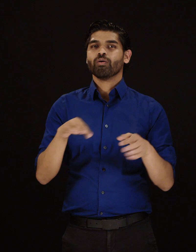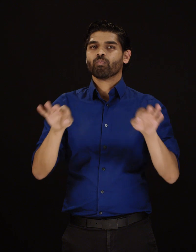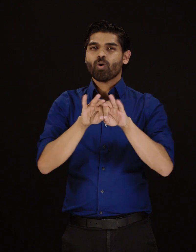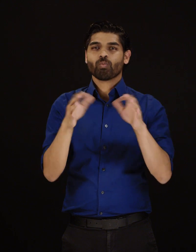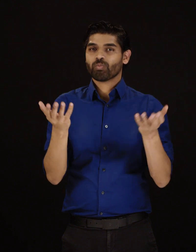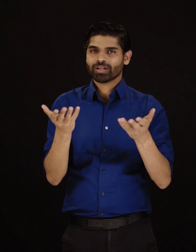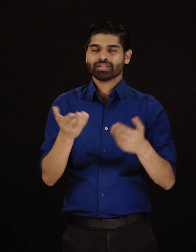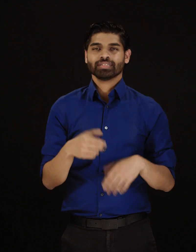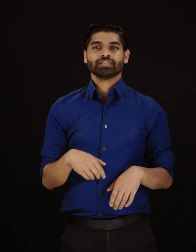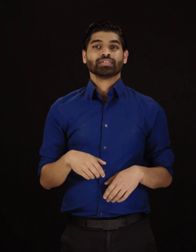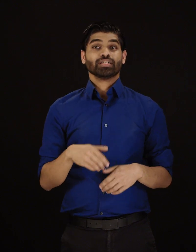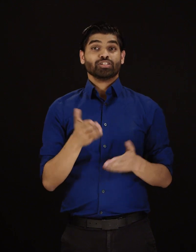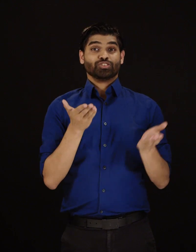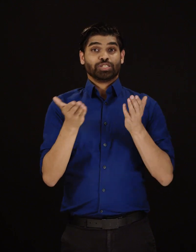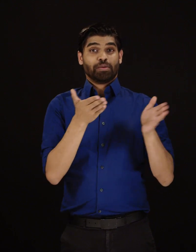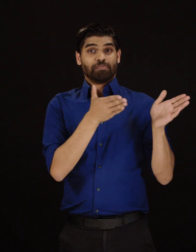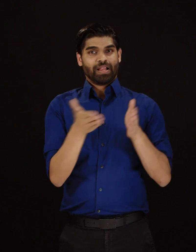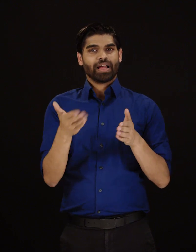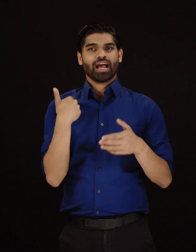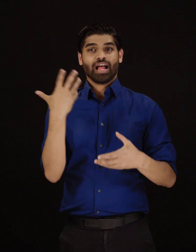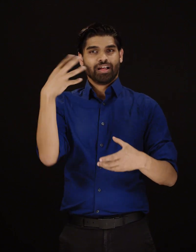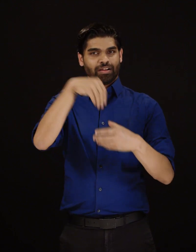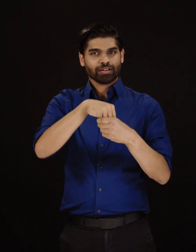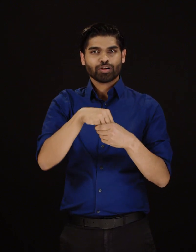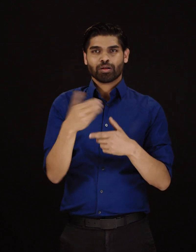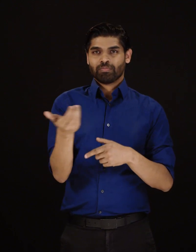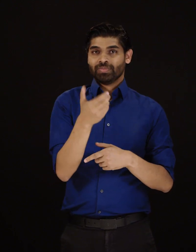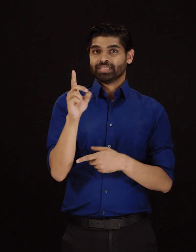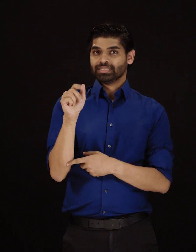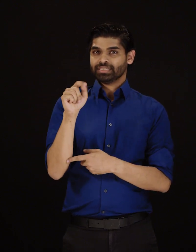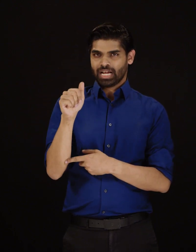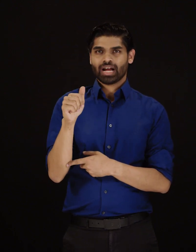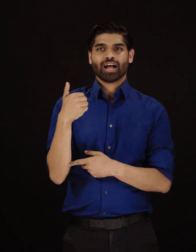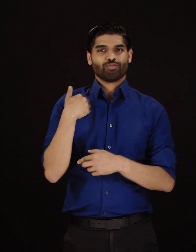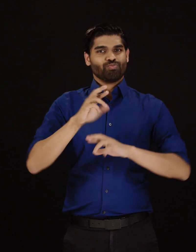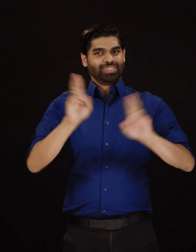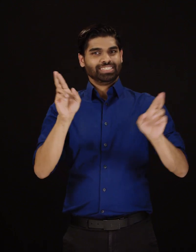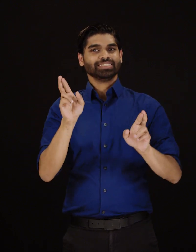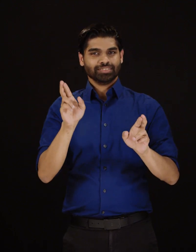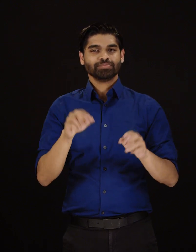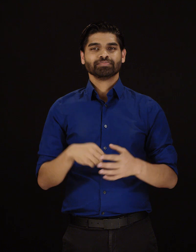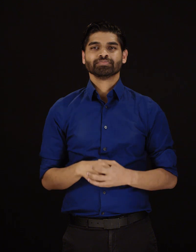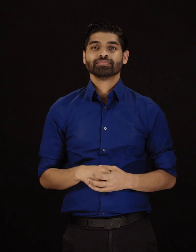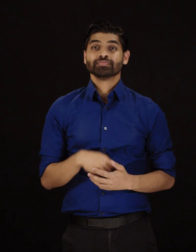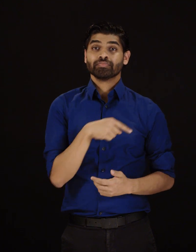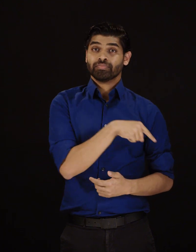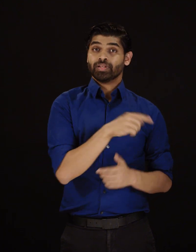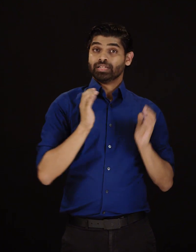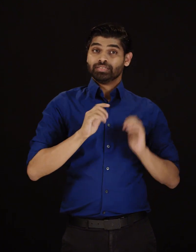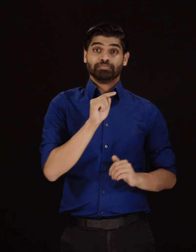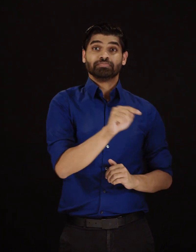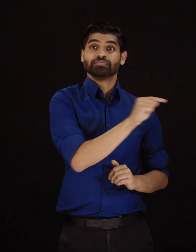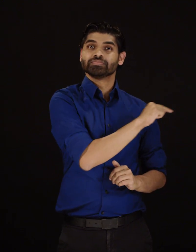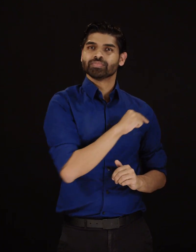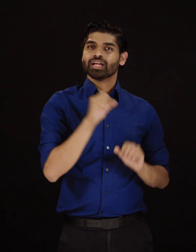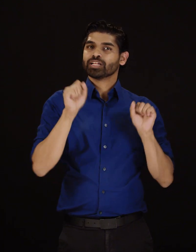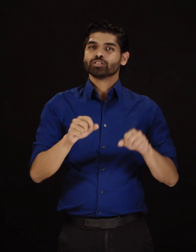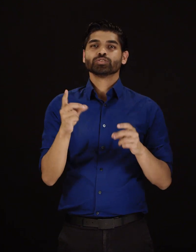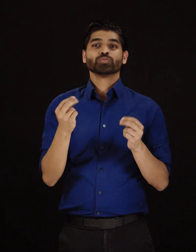data use. Customers can activate the feature on their device to use the cellular network to create a Wi-Fi hotspot in the